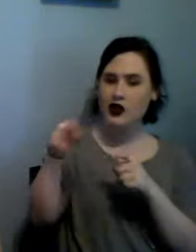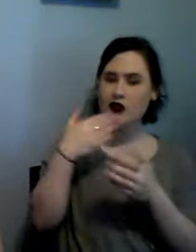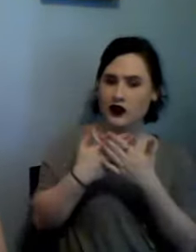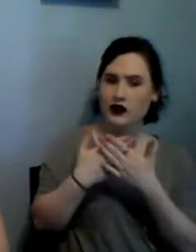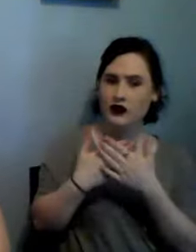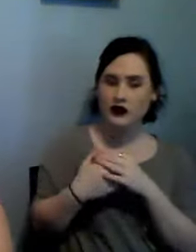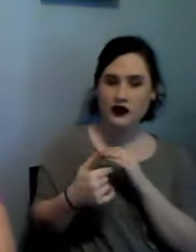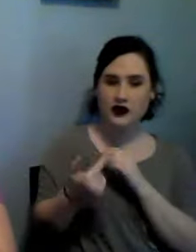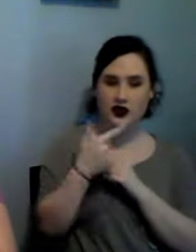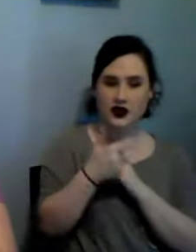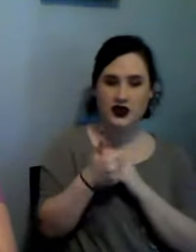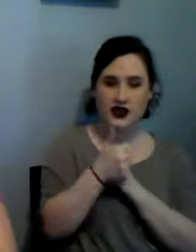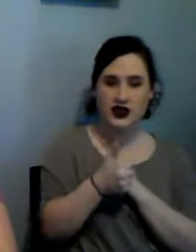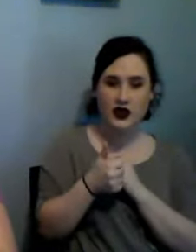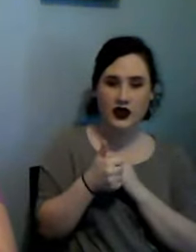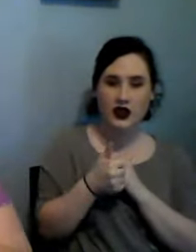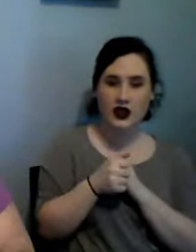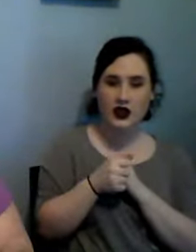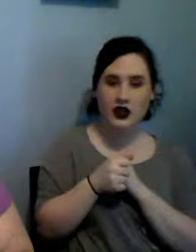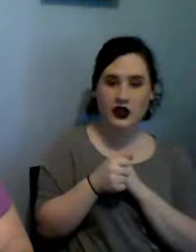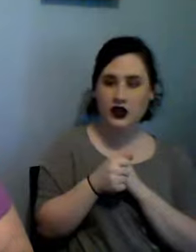we'll have it down in a couple of videos